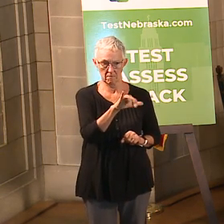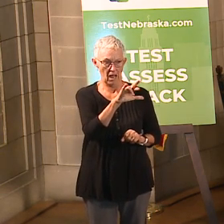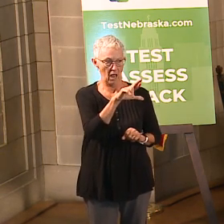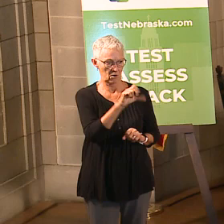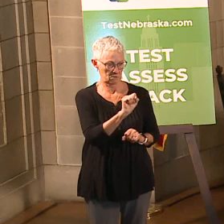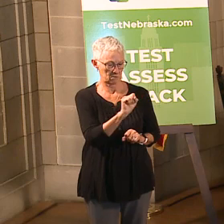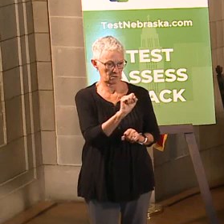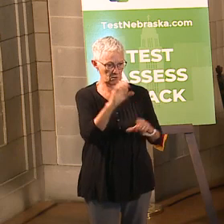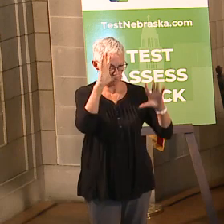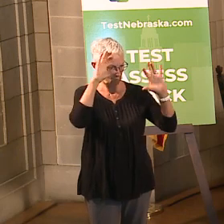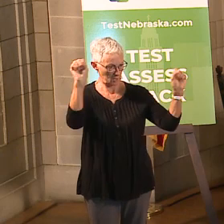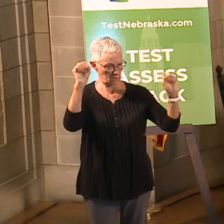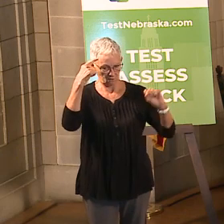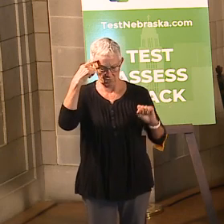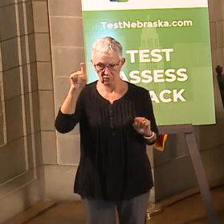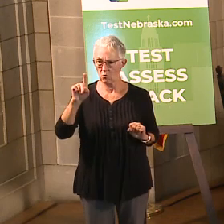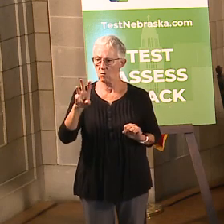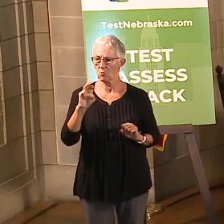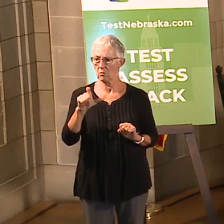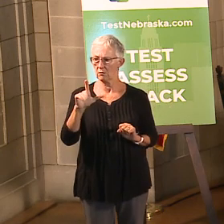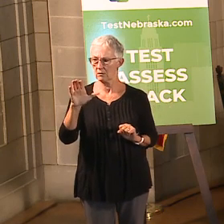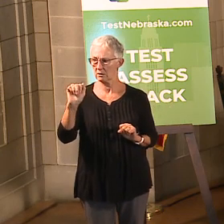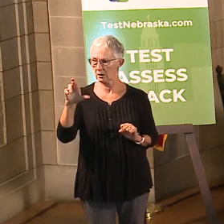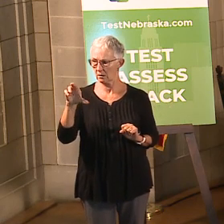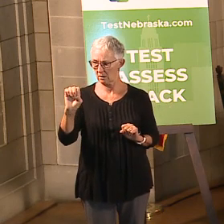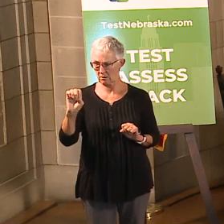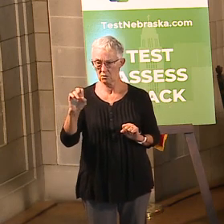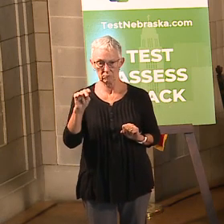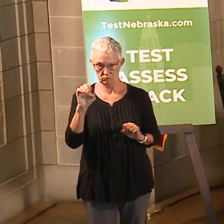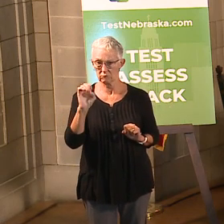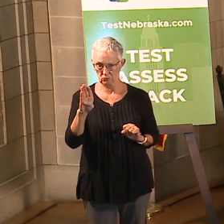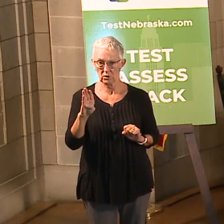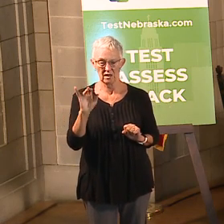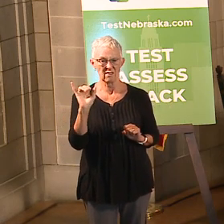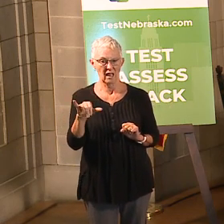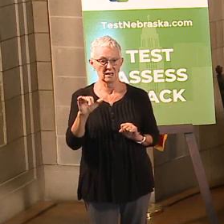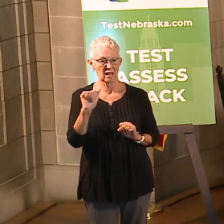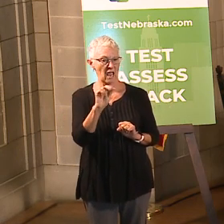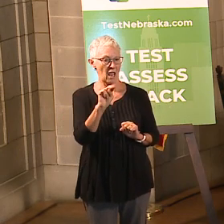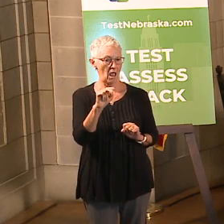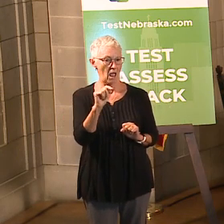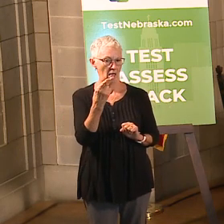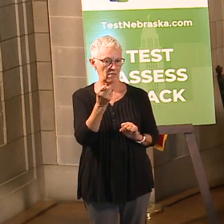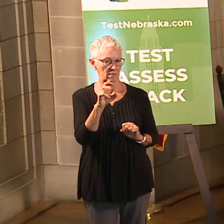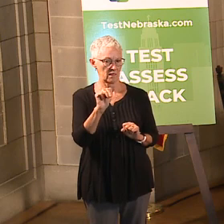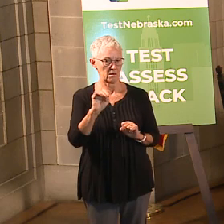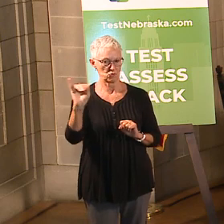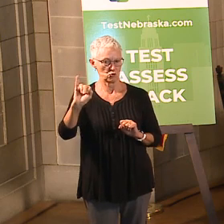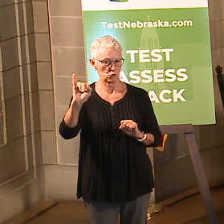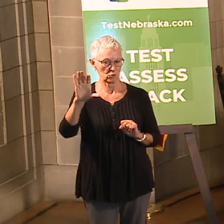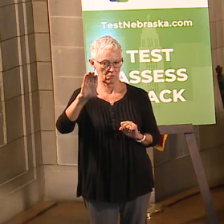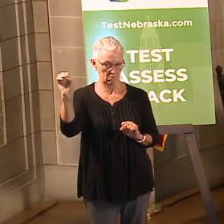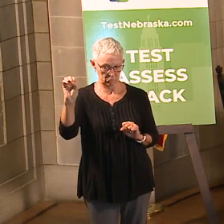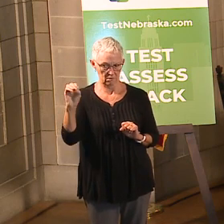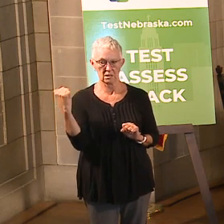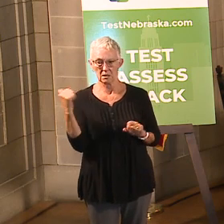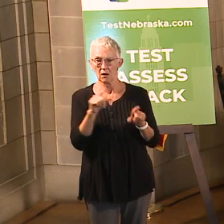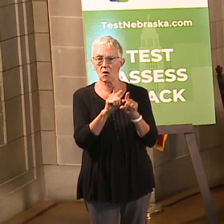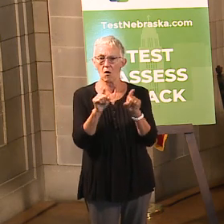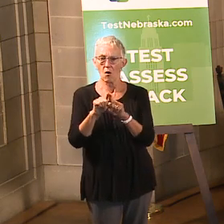WellCare Nebraska, which is an anthem company, and he's also the president of the Nebraska